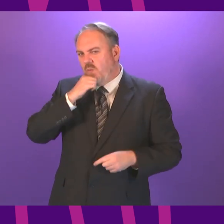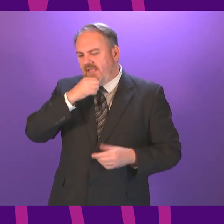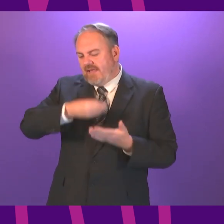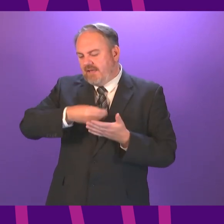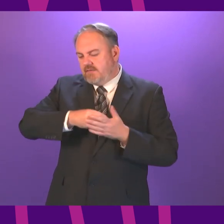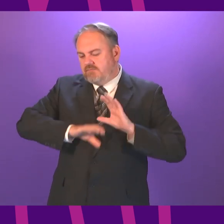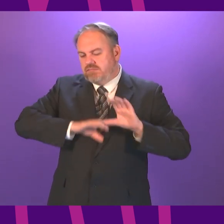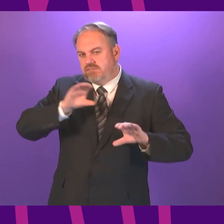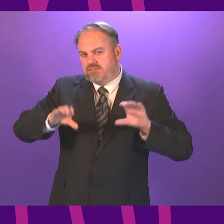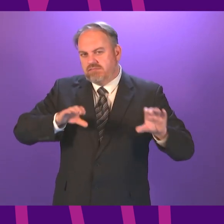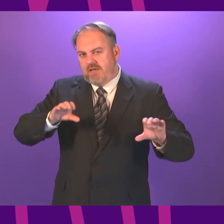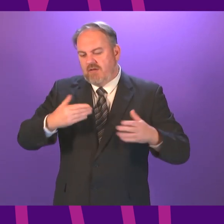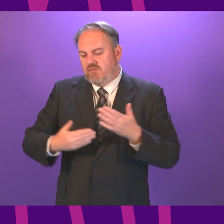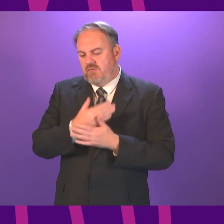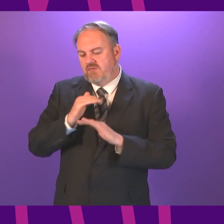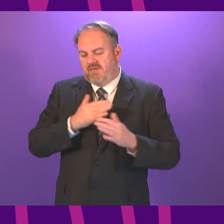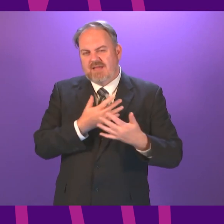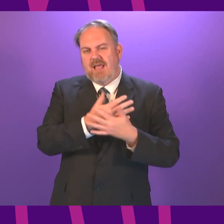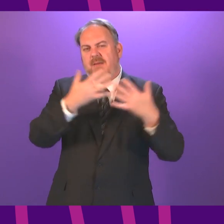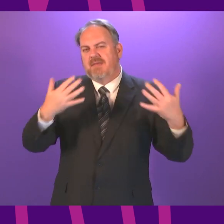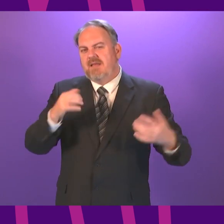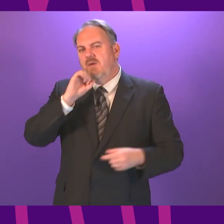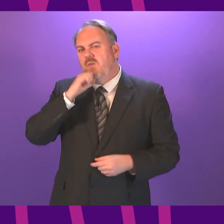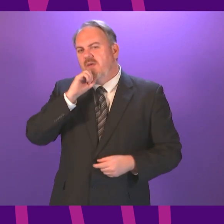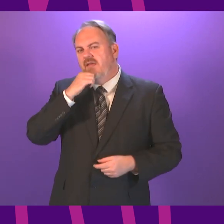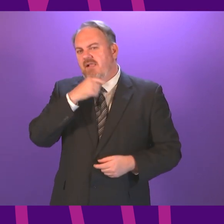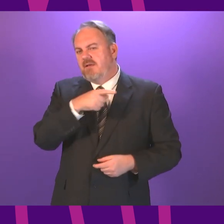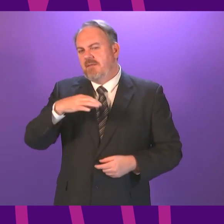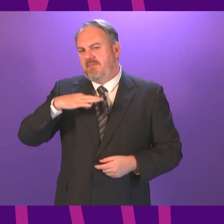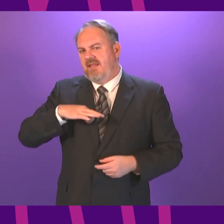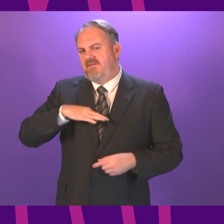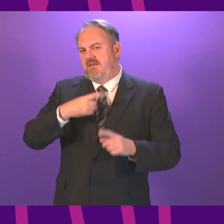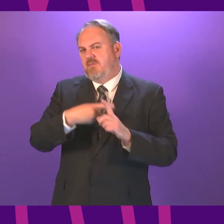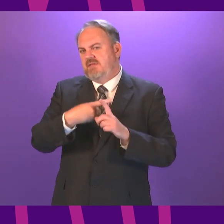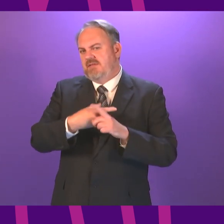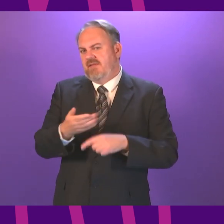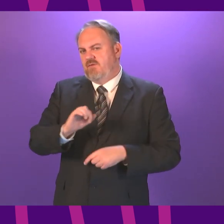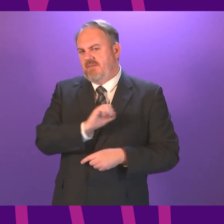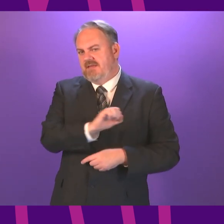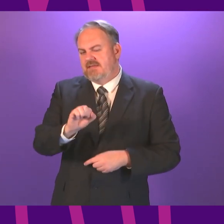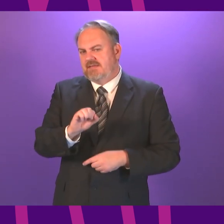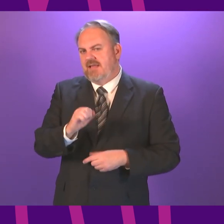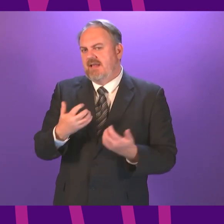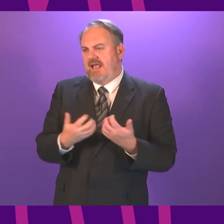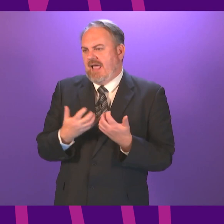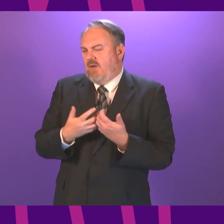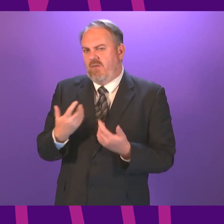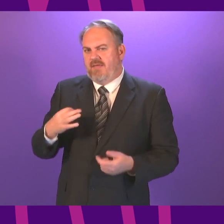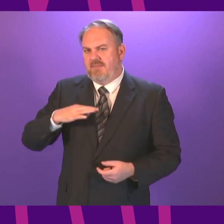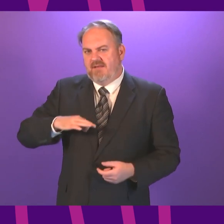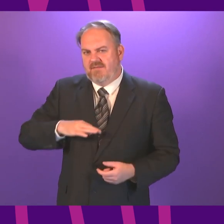the rollout continues and what impact this intervention is expected to have on child poverty rates in Scotland first minister